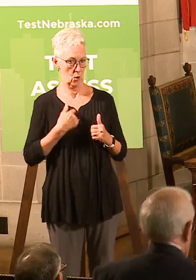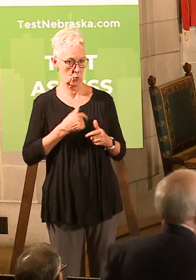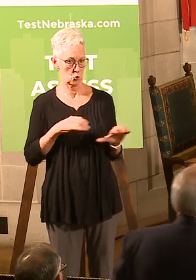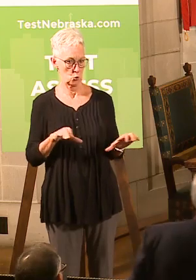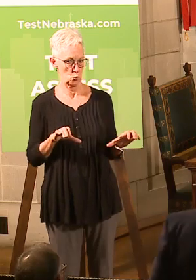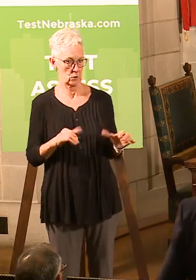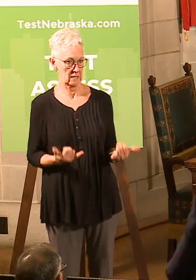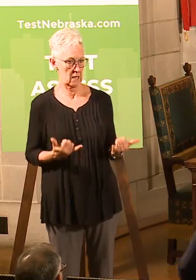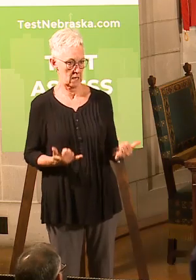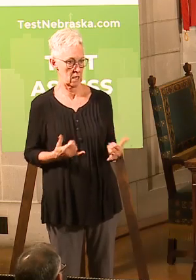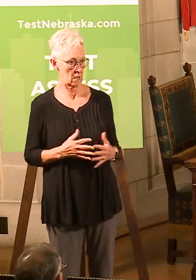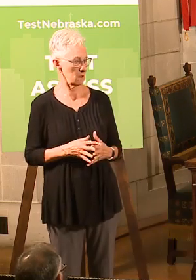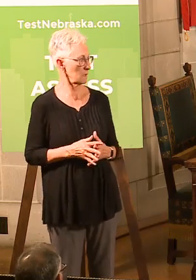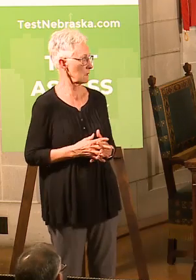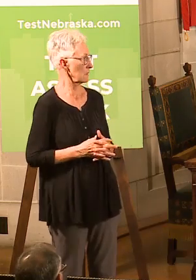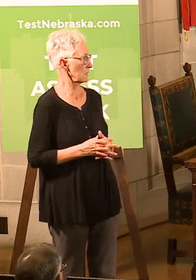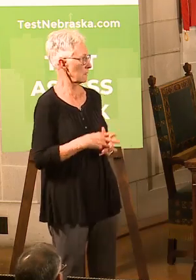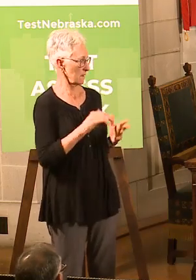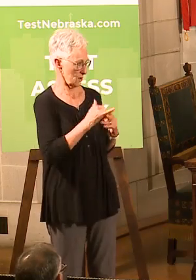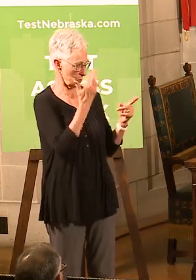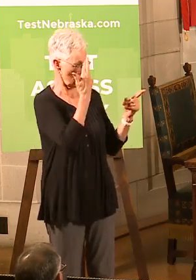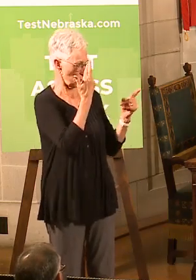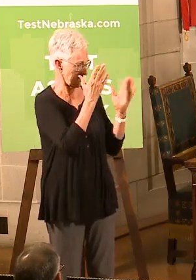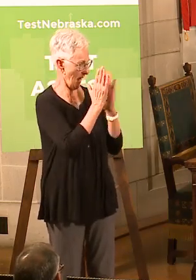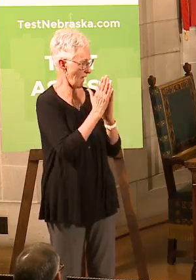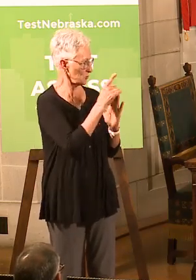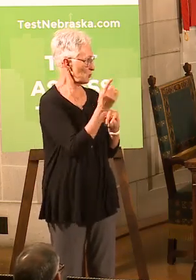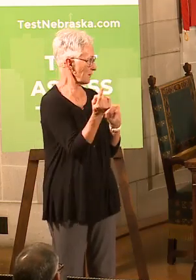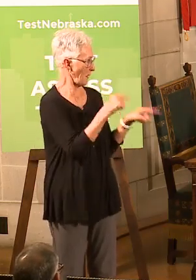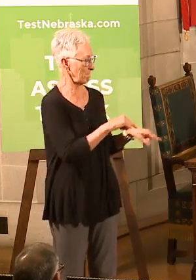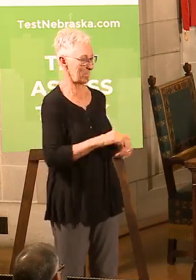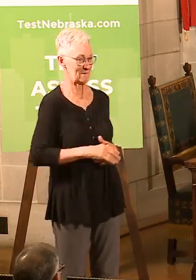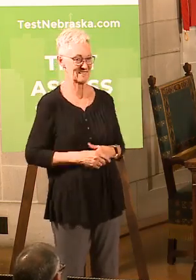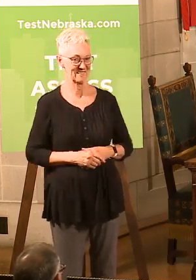and everything like that? It's the reason we have you here. Thanks, sir.